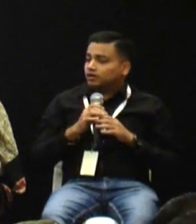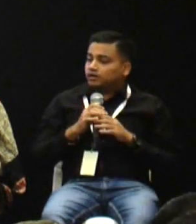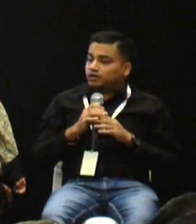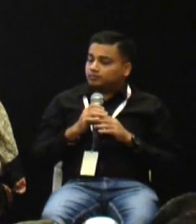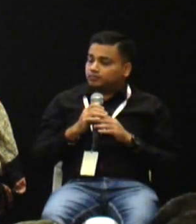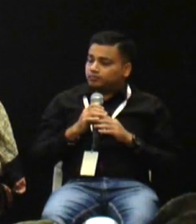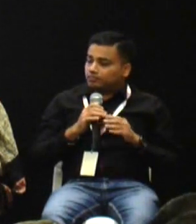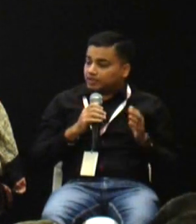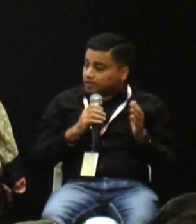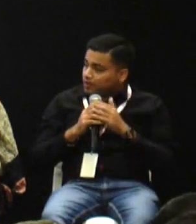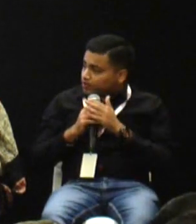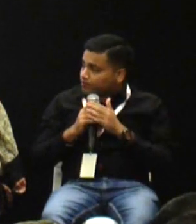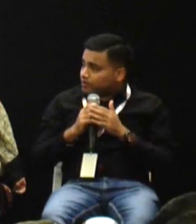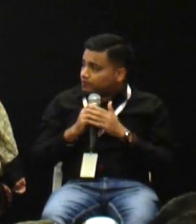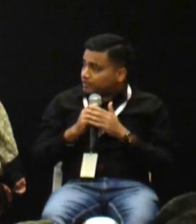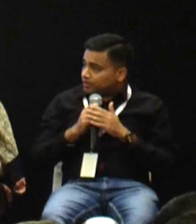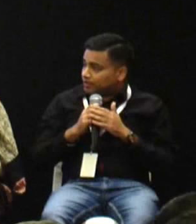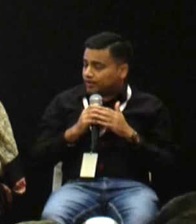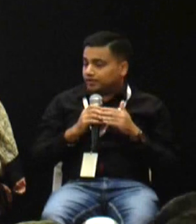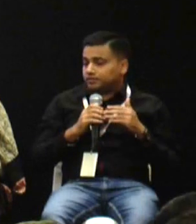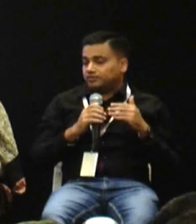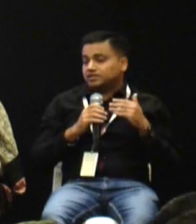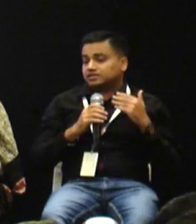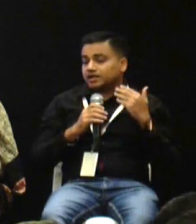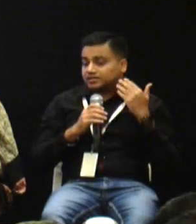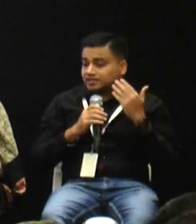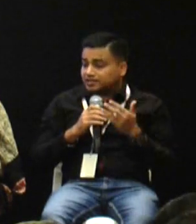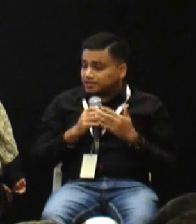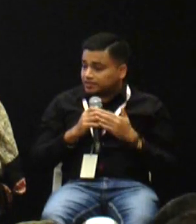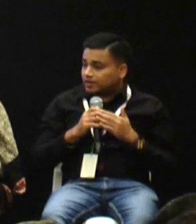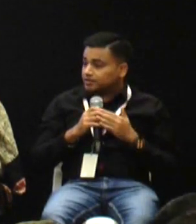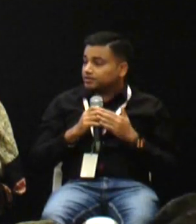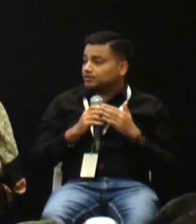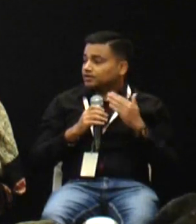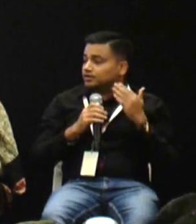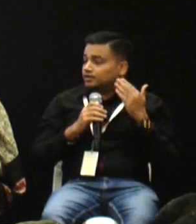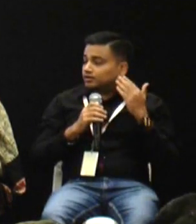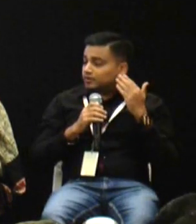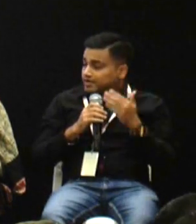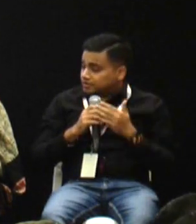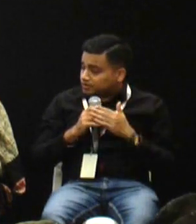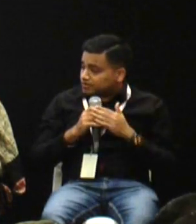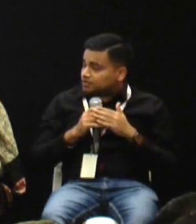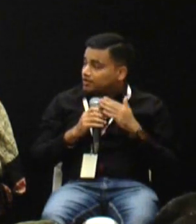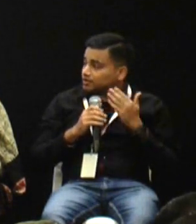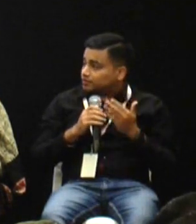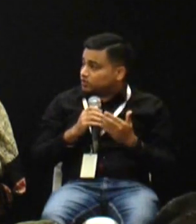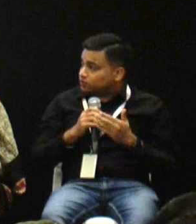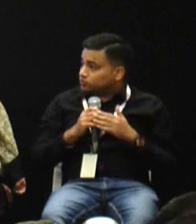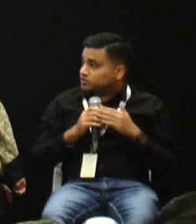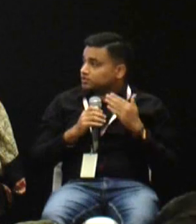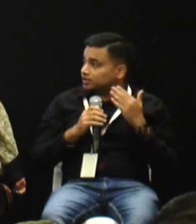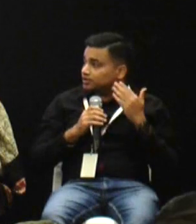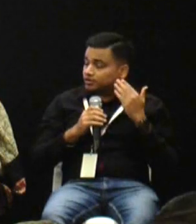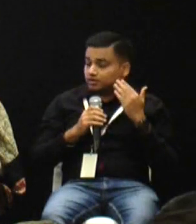other part of our company. And we started sensitizing other managers, other